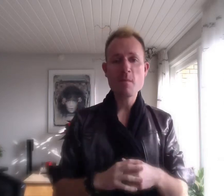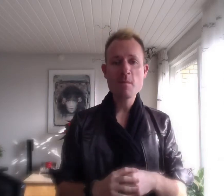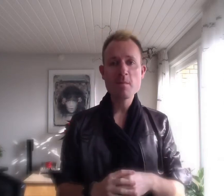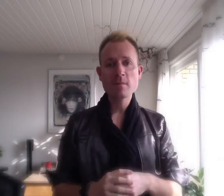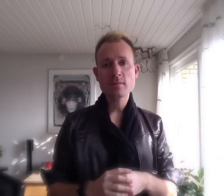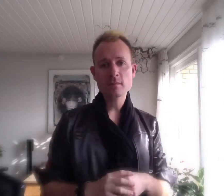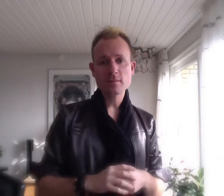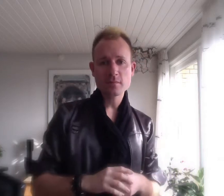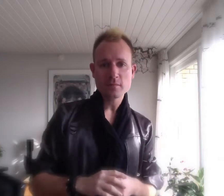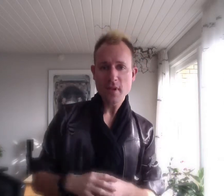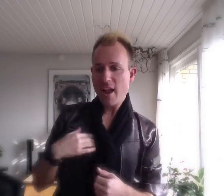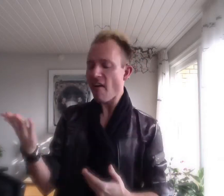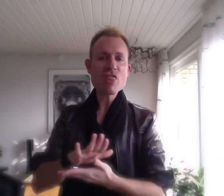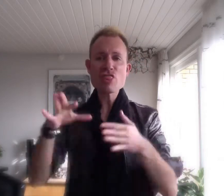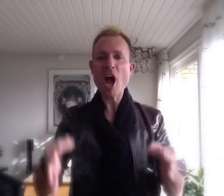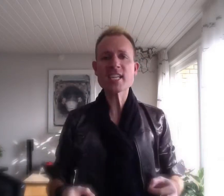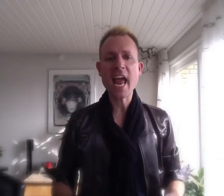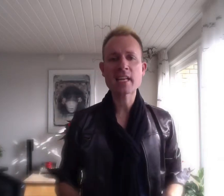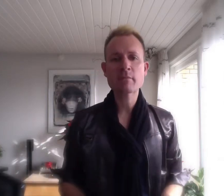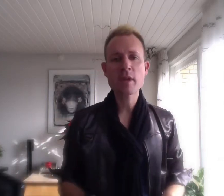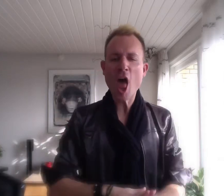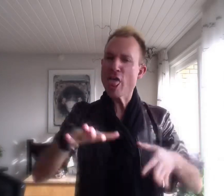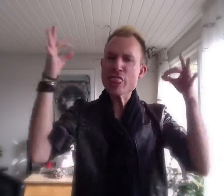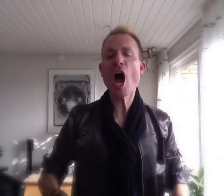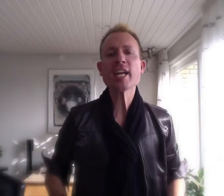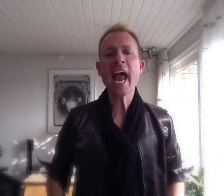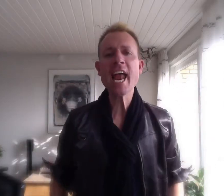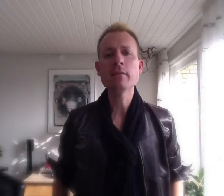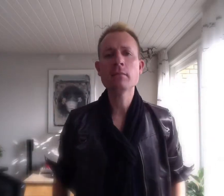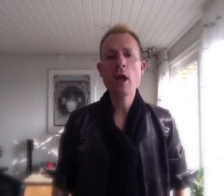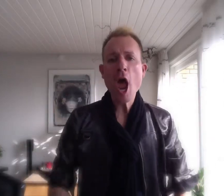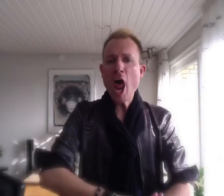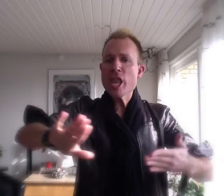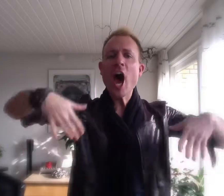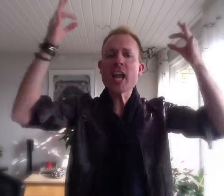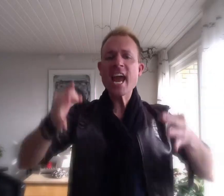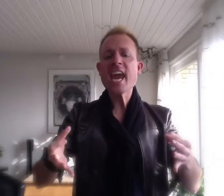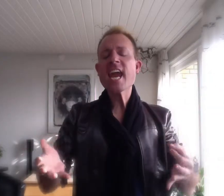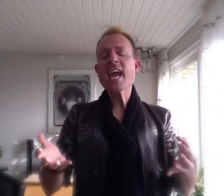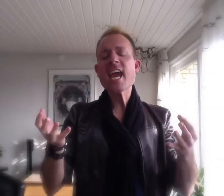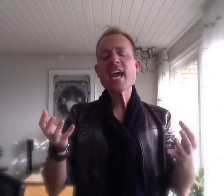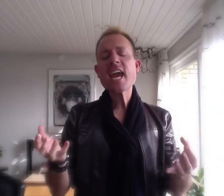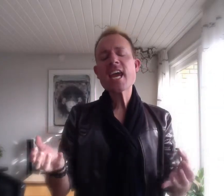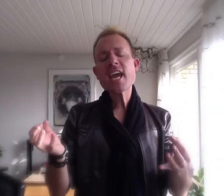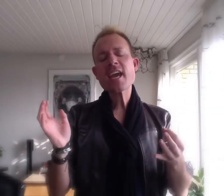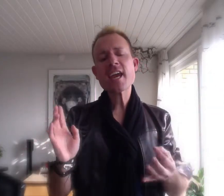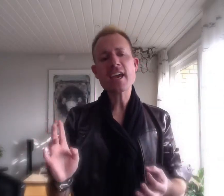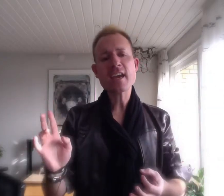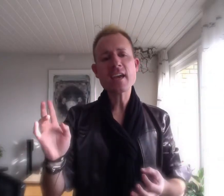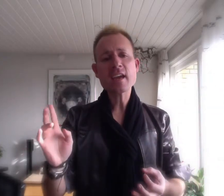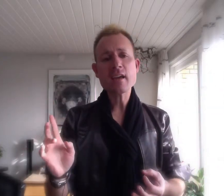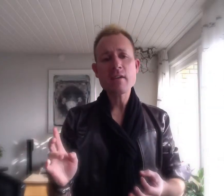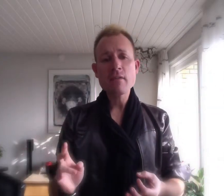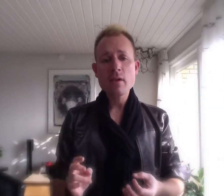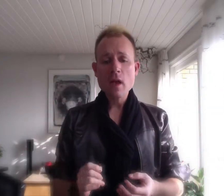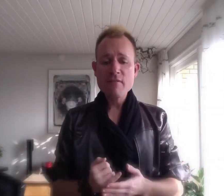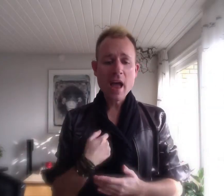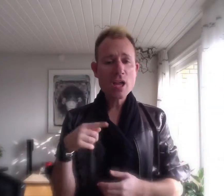I have nothing Nothing Nothing If I